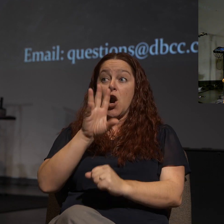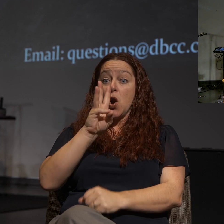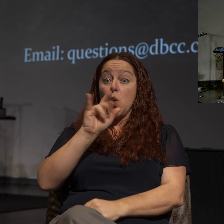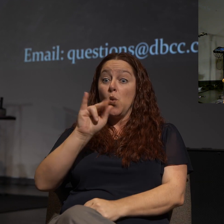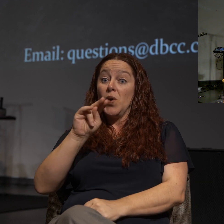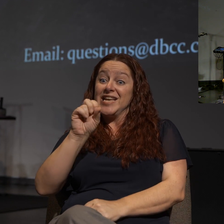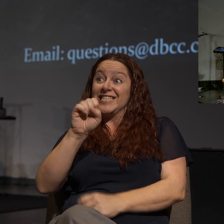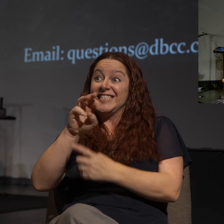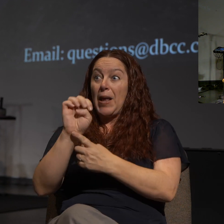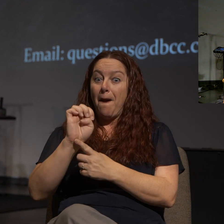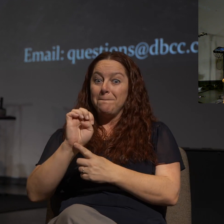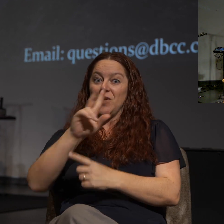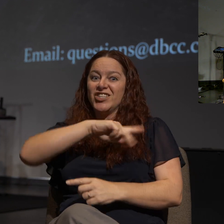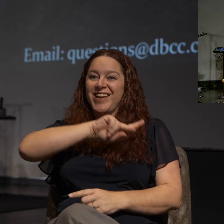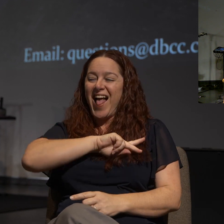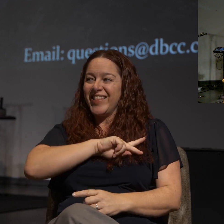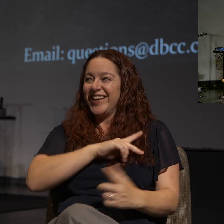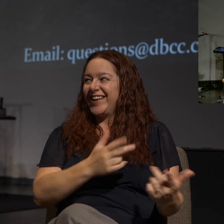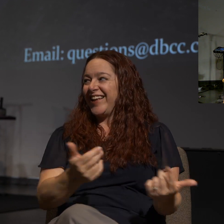personality.